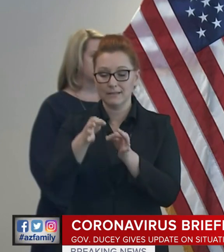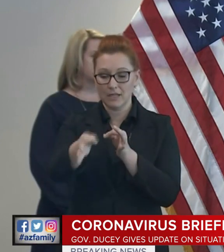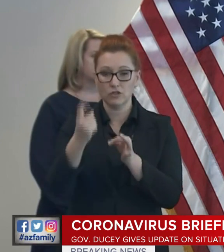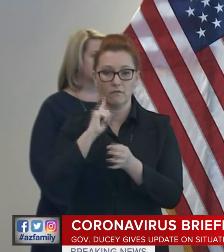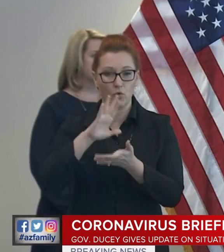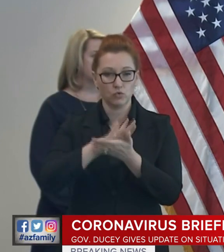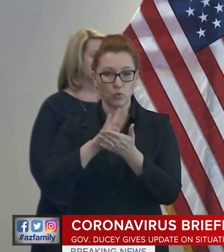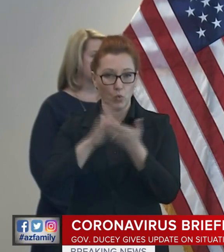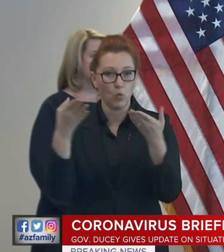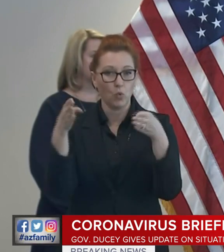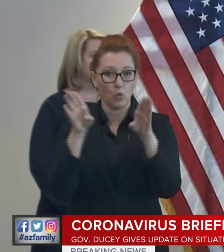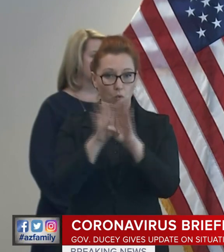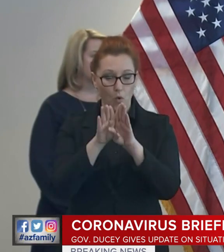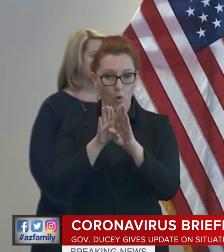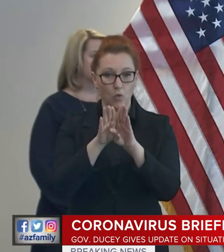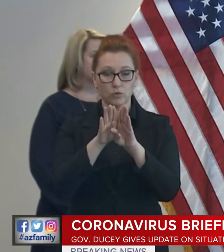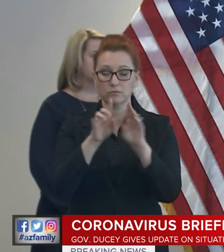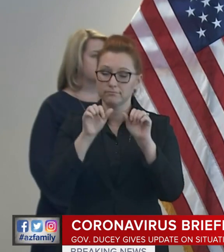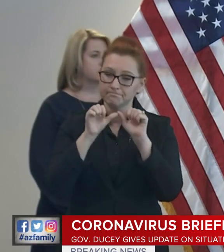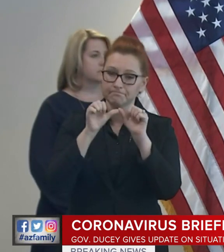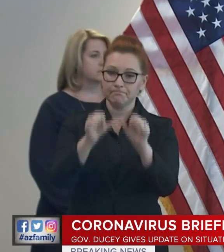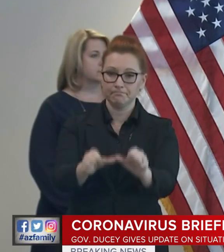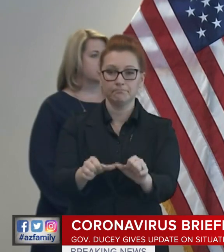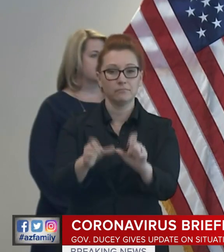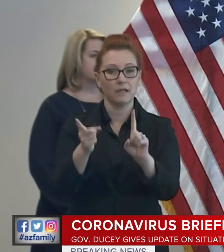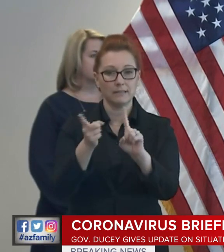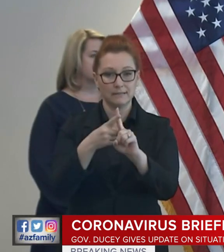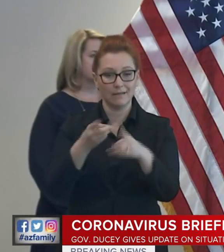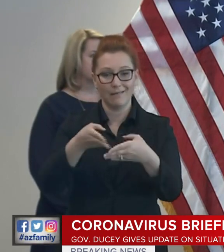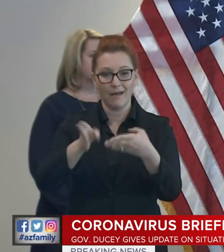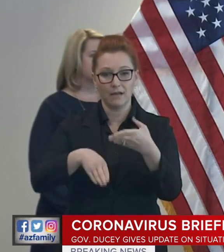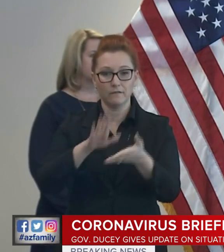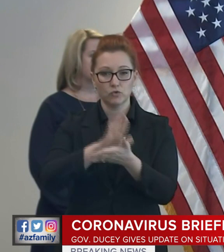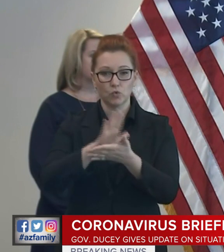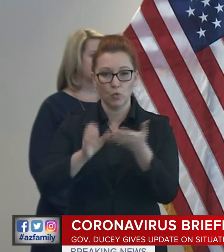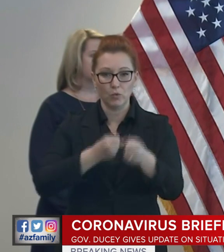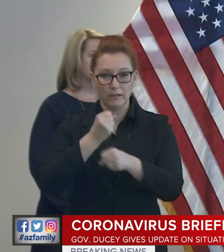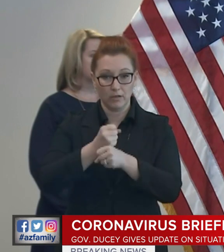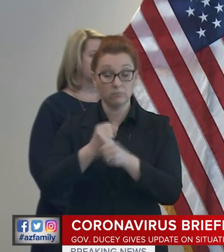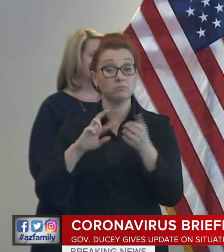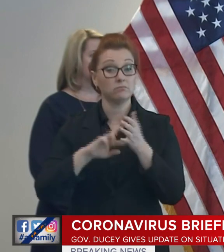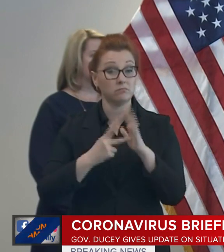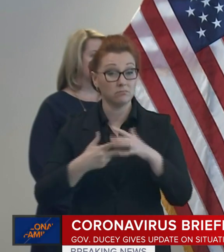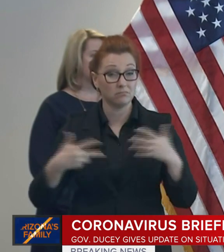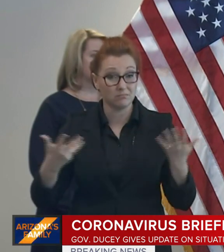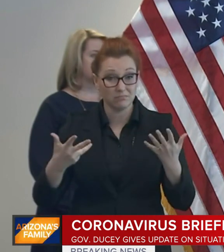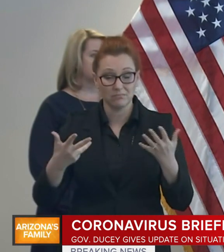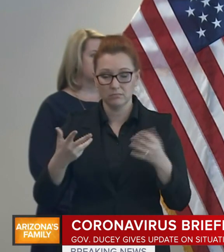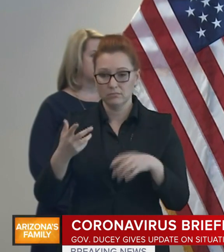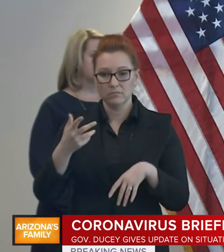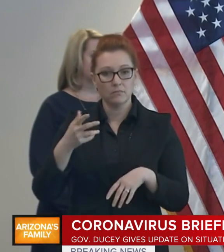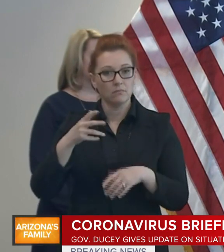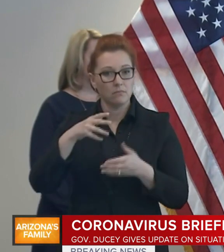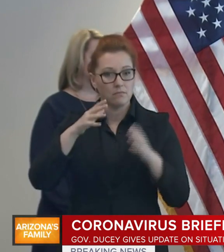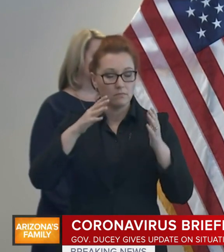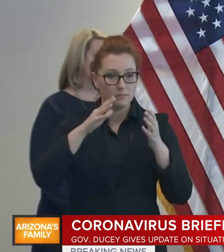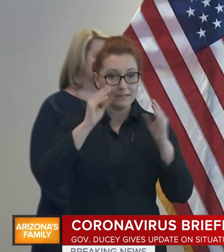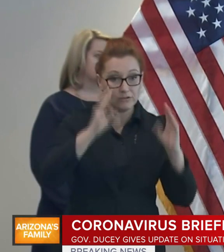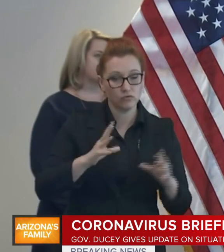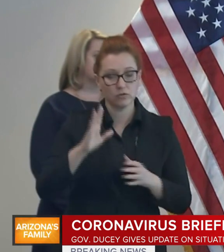Arizona school closures through the end of the school year, giving parents the time to plan and to plan ahead.